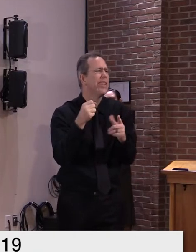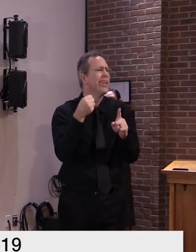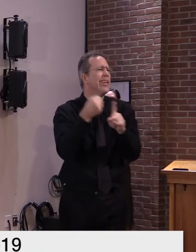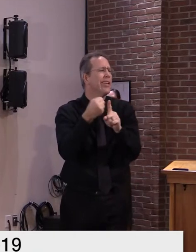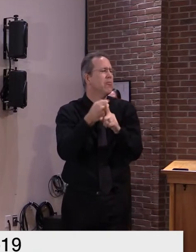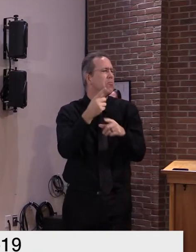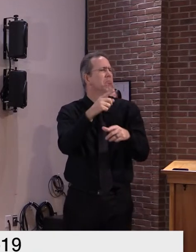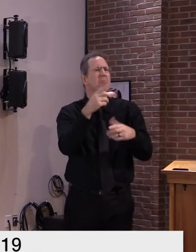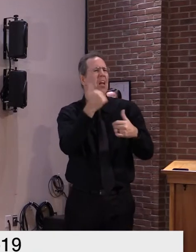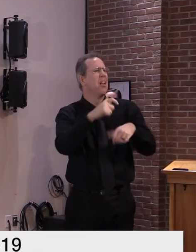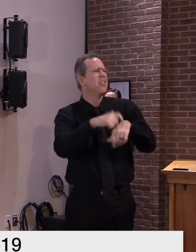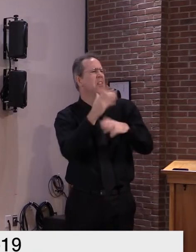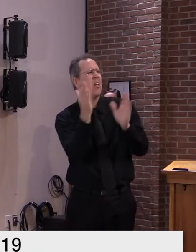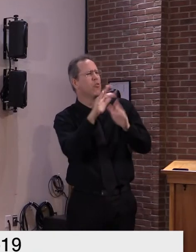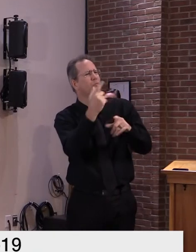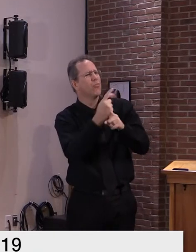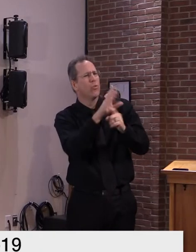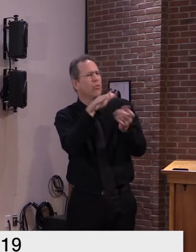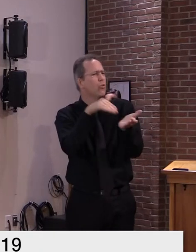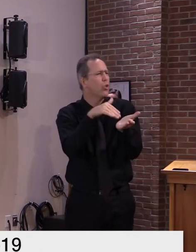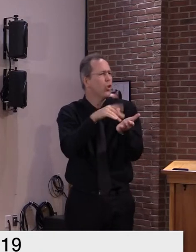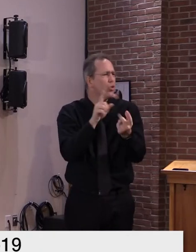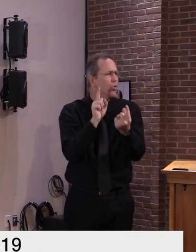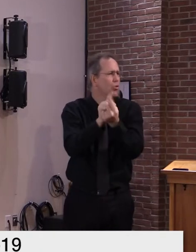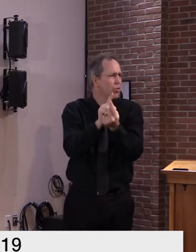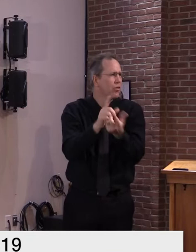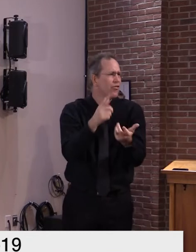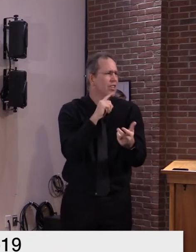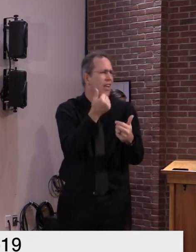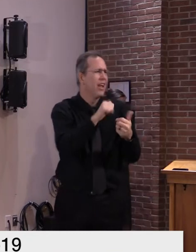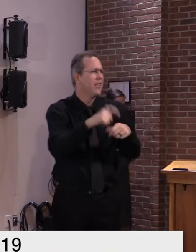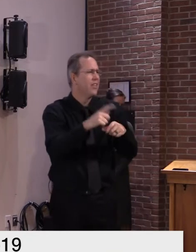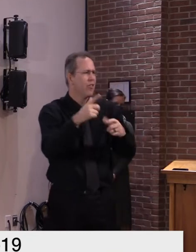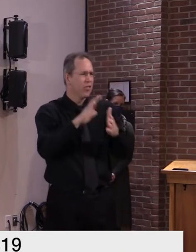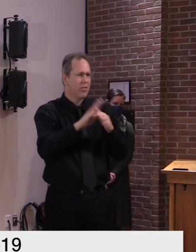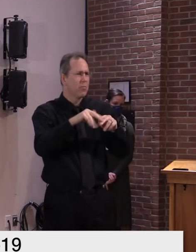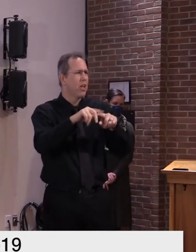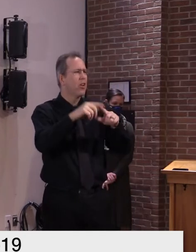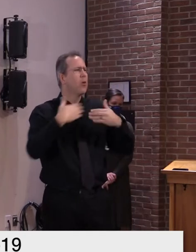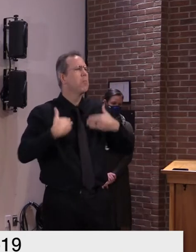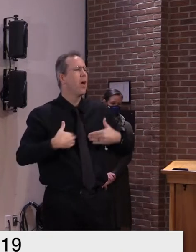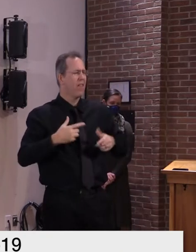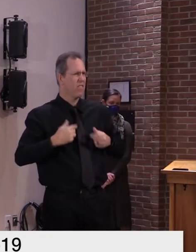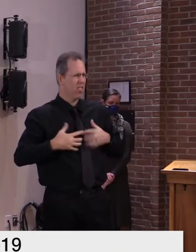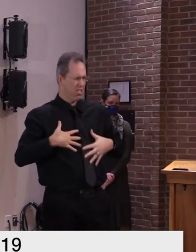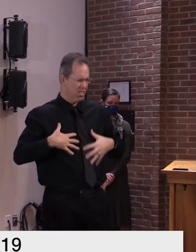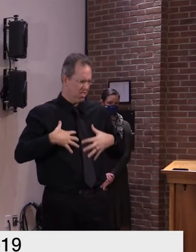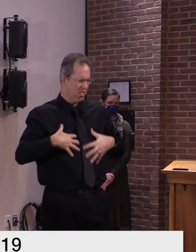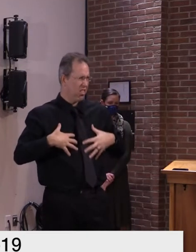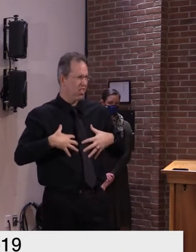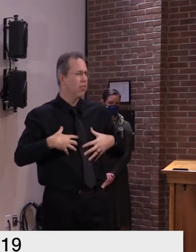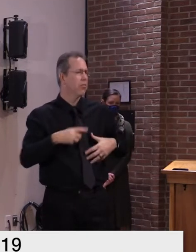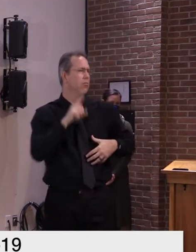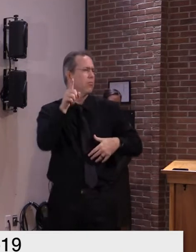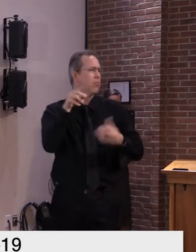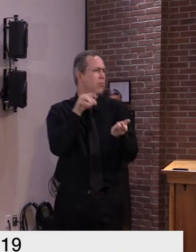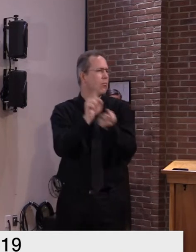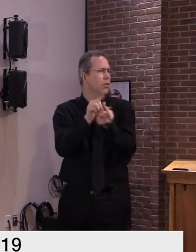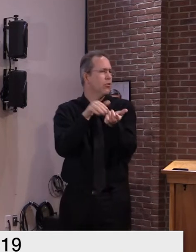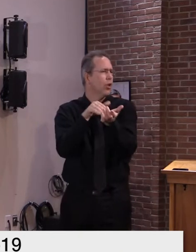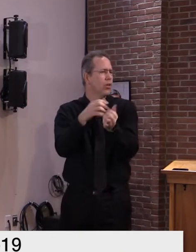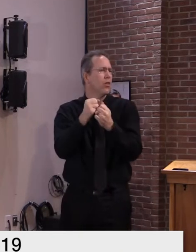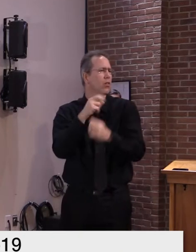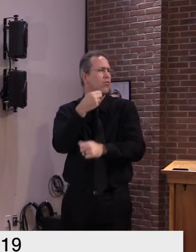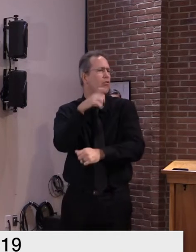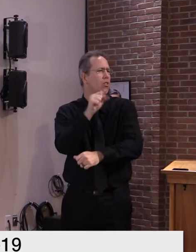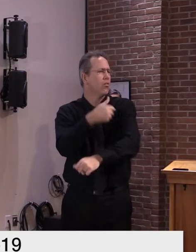um one thing we have noticed um is that people are availing themselves of health care